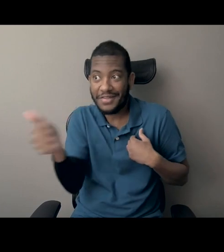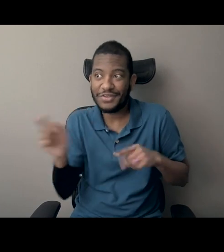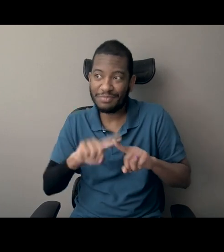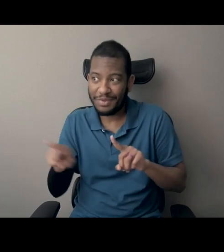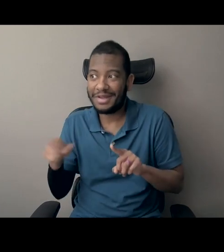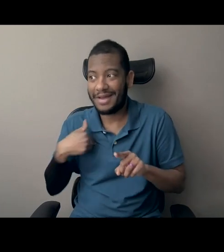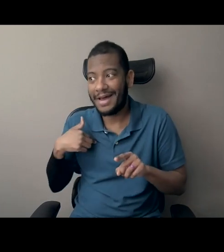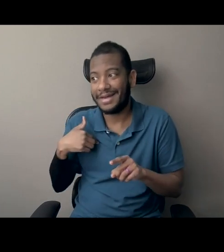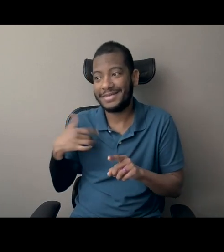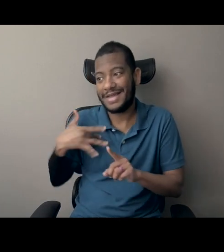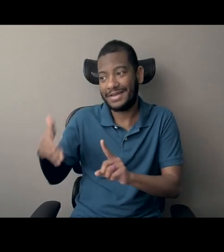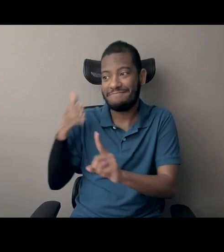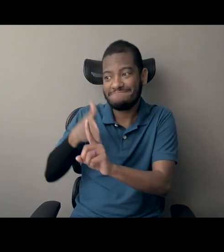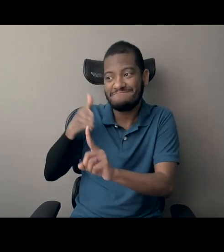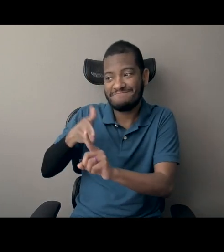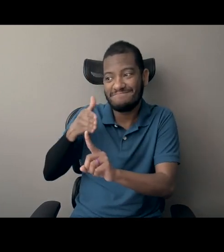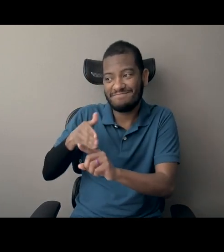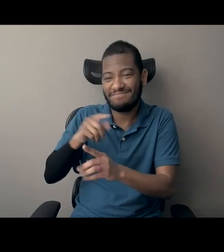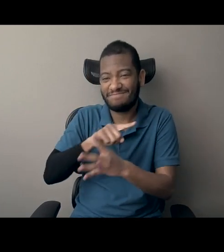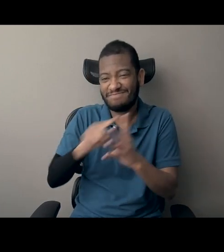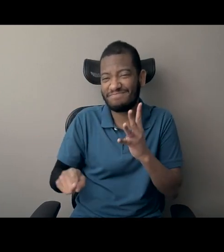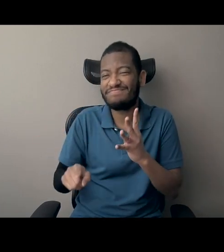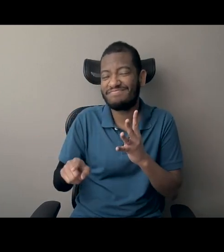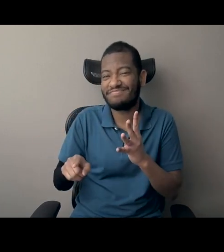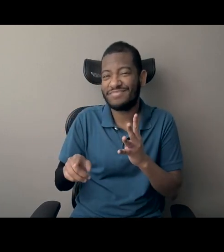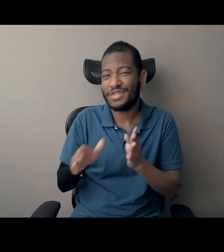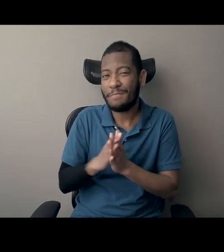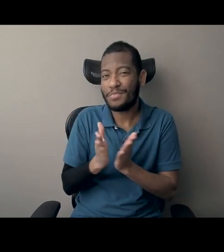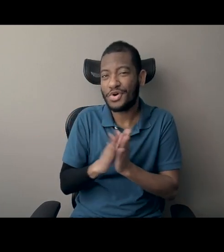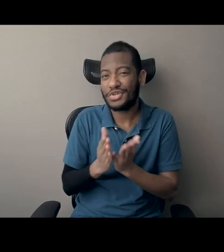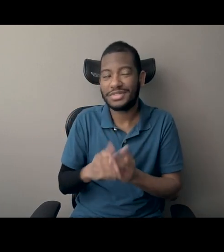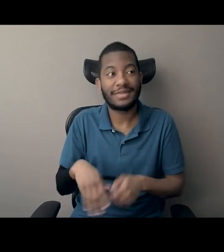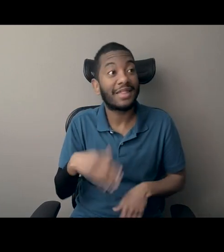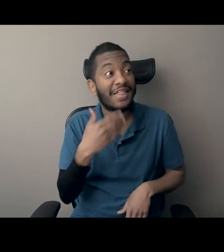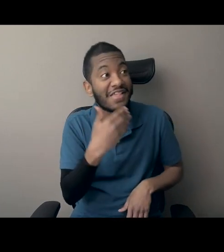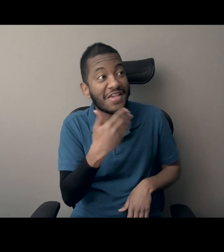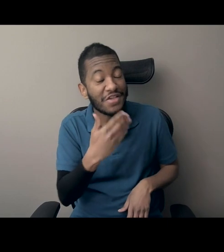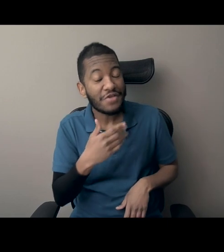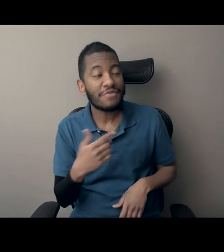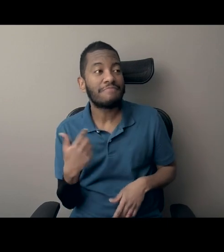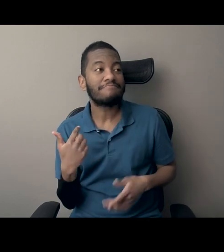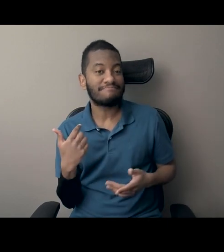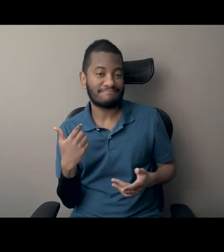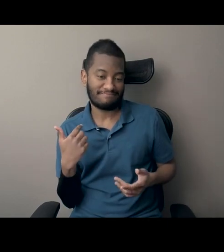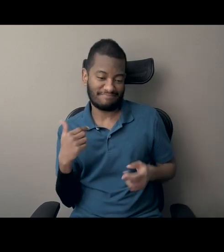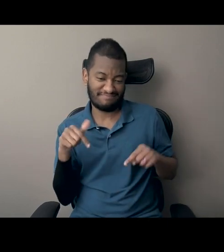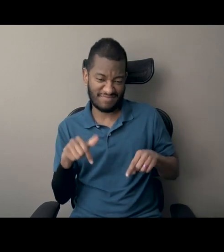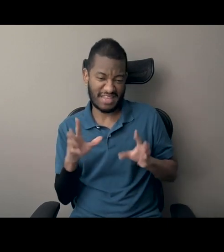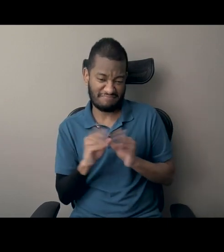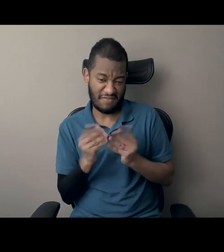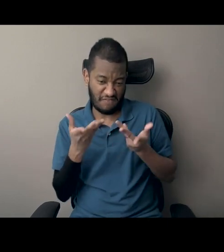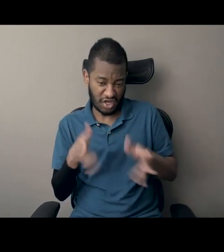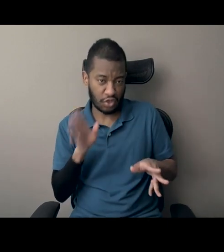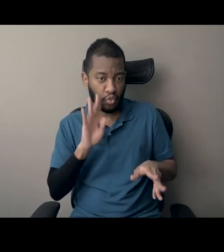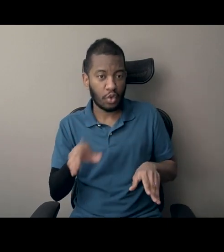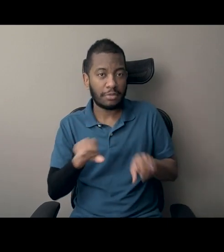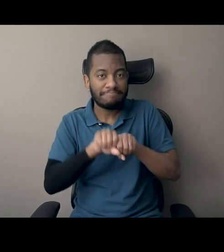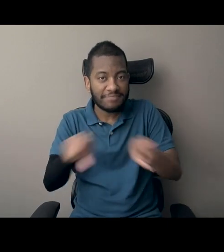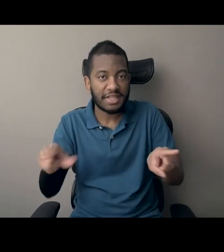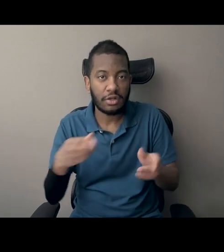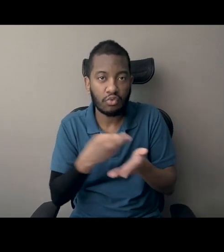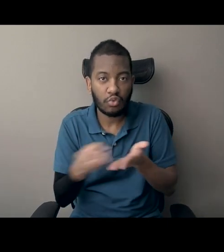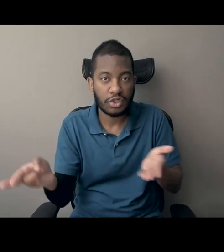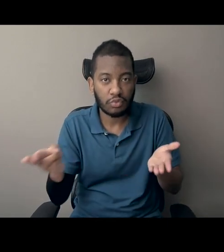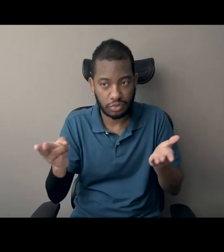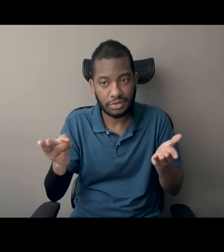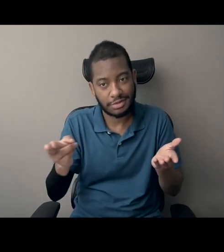All right. Thank you. Yeah. And we, and, and, um, you know, we'll send out resources after, but all of those are, are also